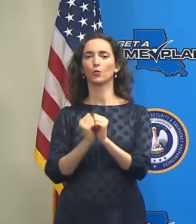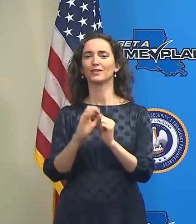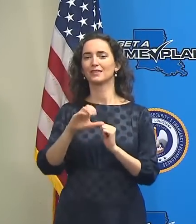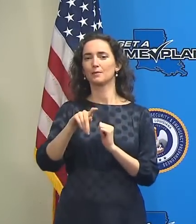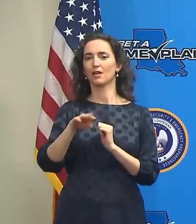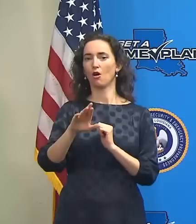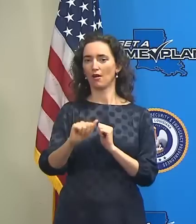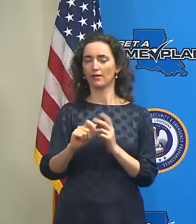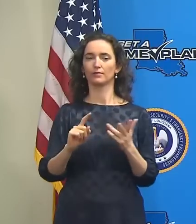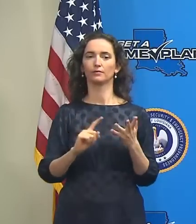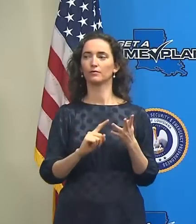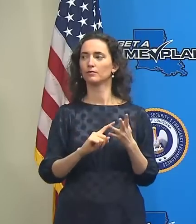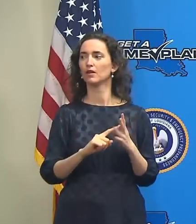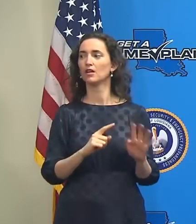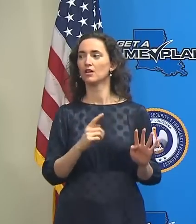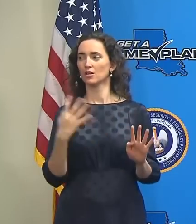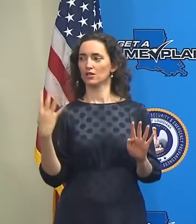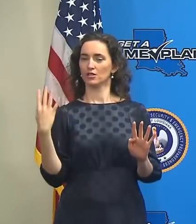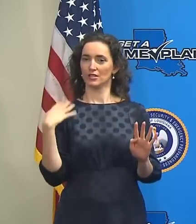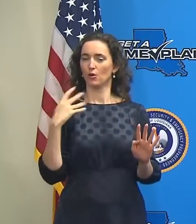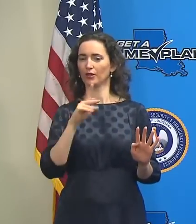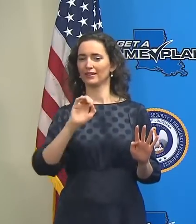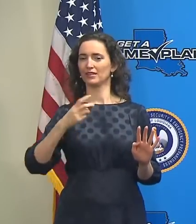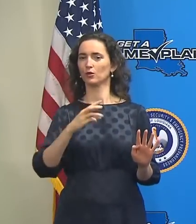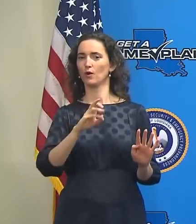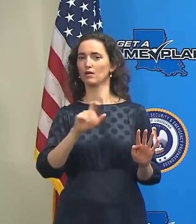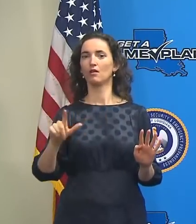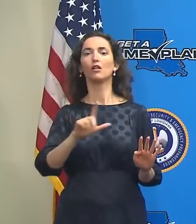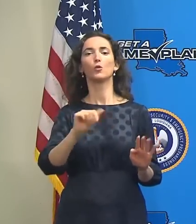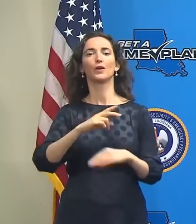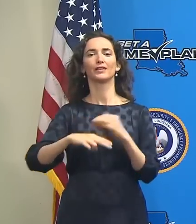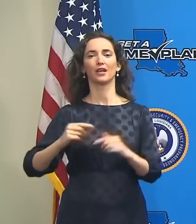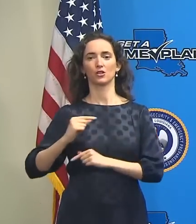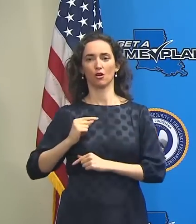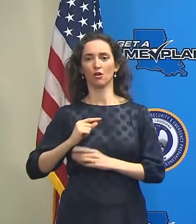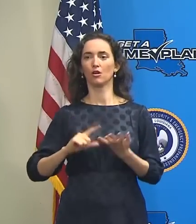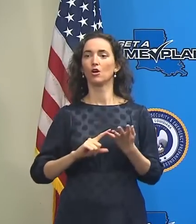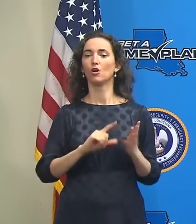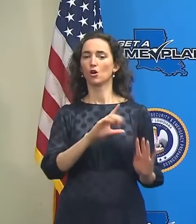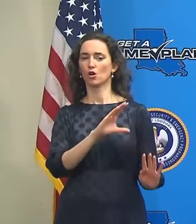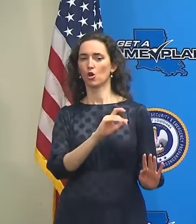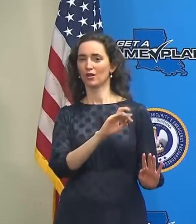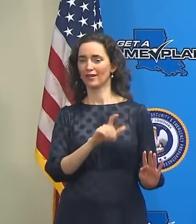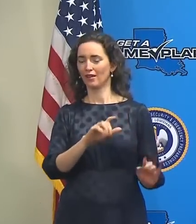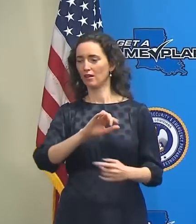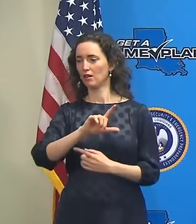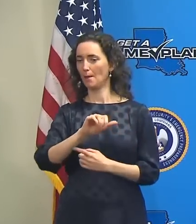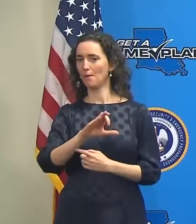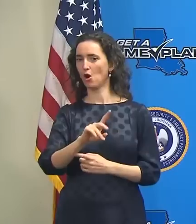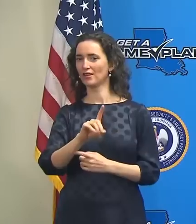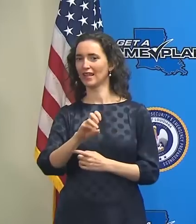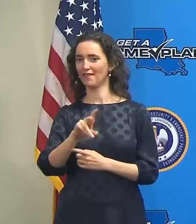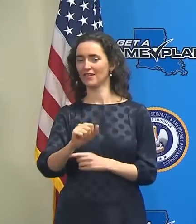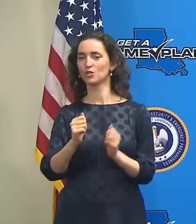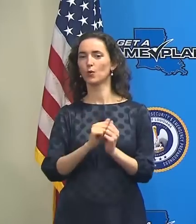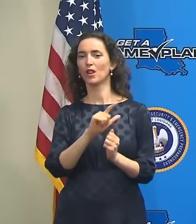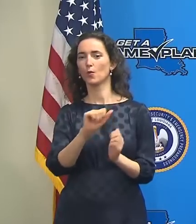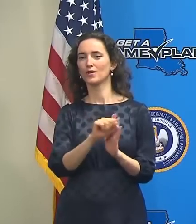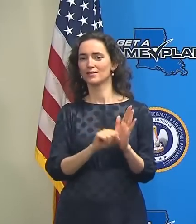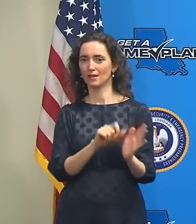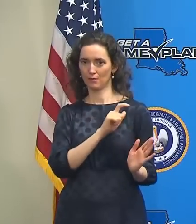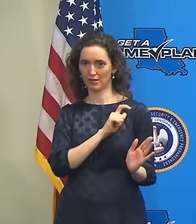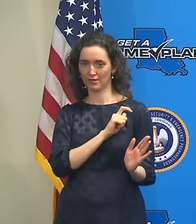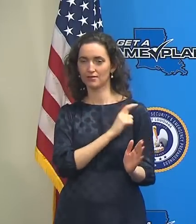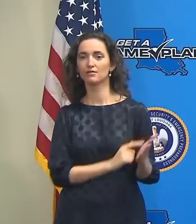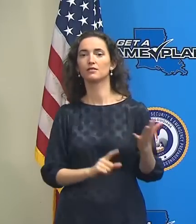General Keith Waddell of the Louisiana National Guard, Colonel Lamar Davis with the Louisiana State Police, and also Secretary